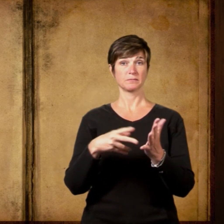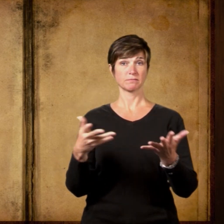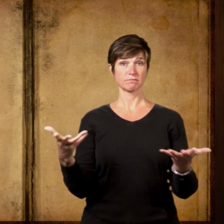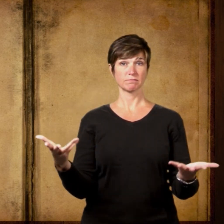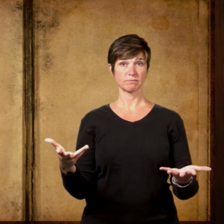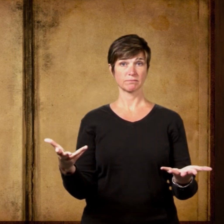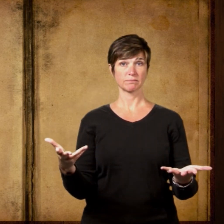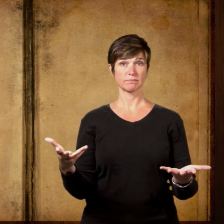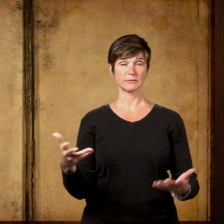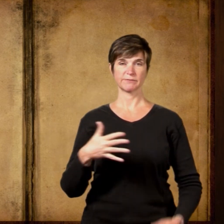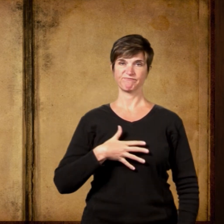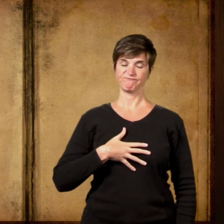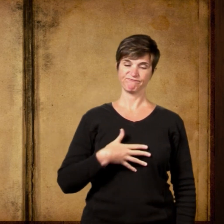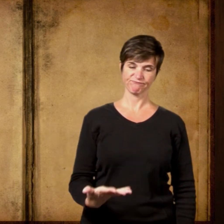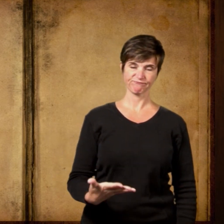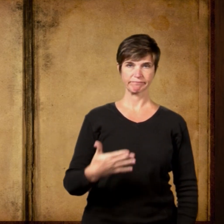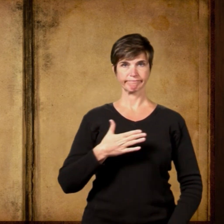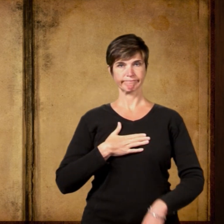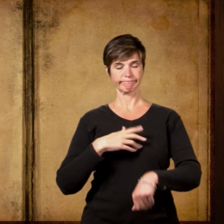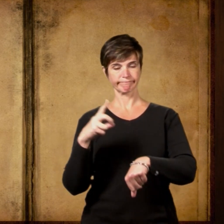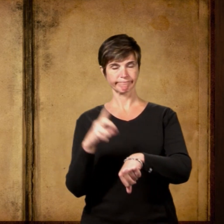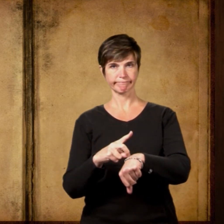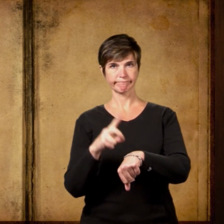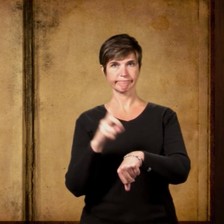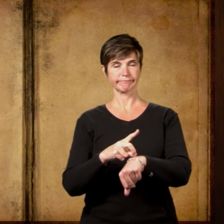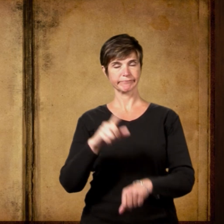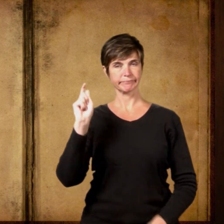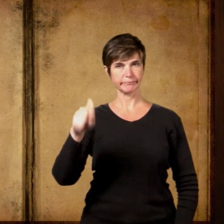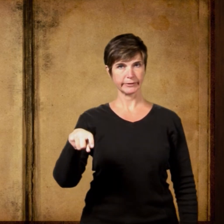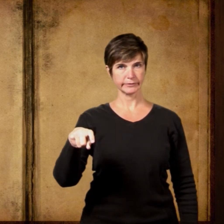Done merely out of duty Am